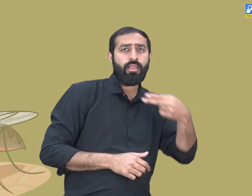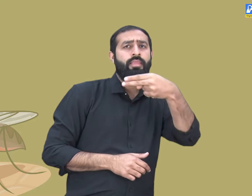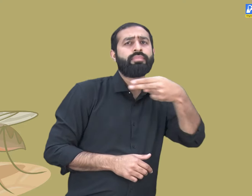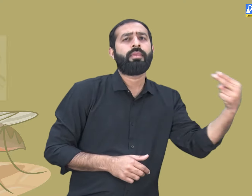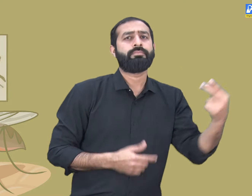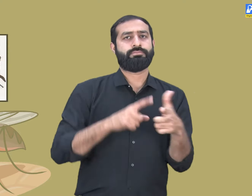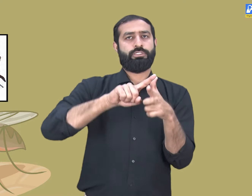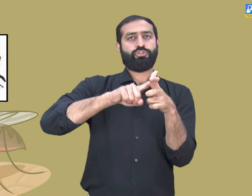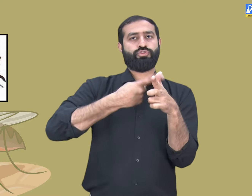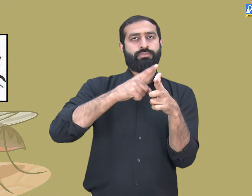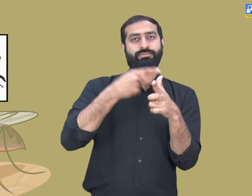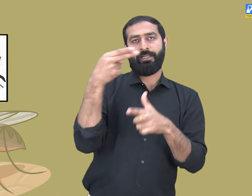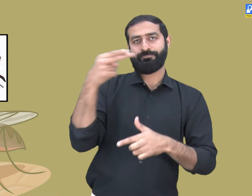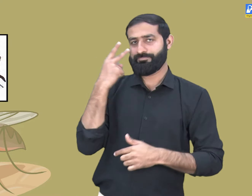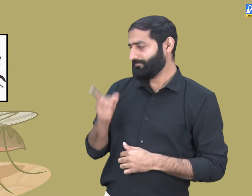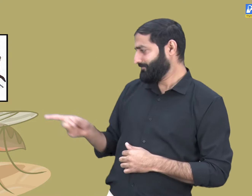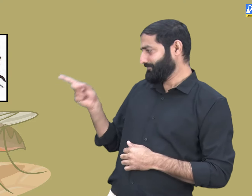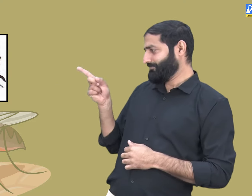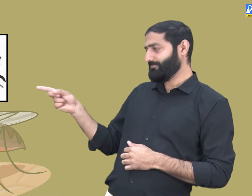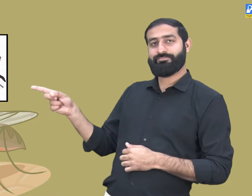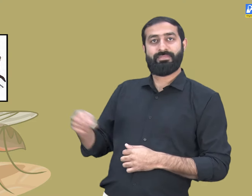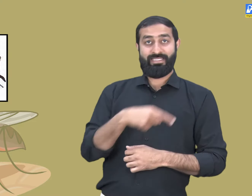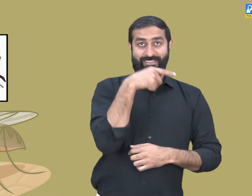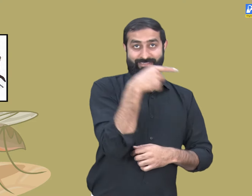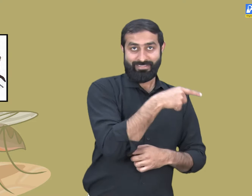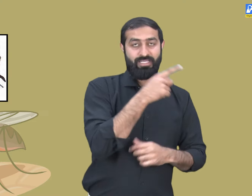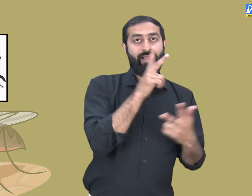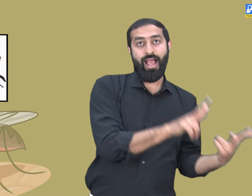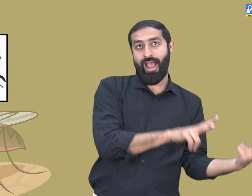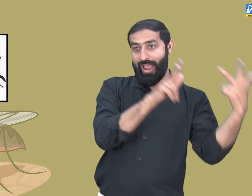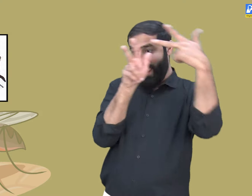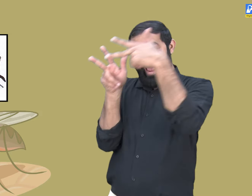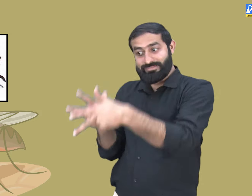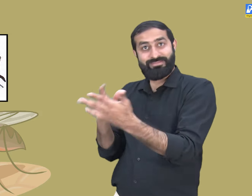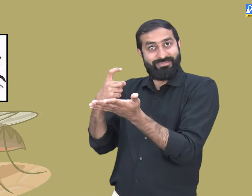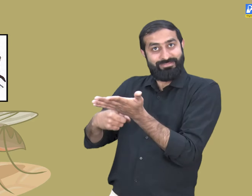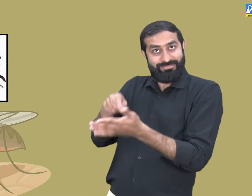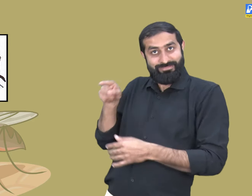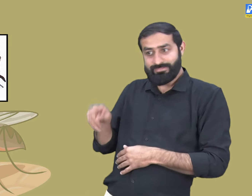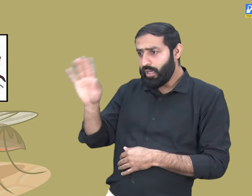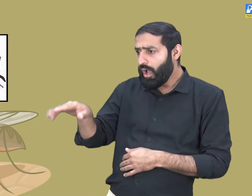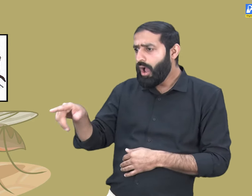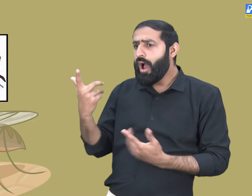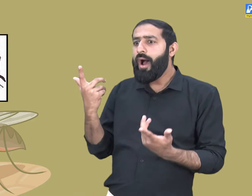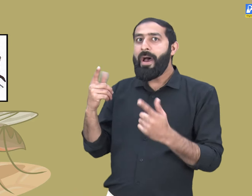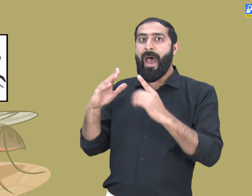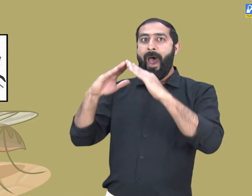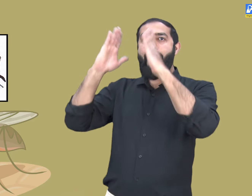There is another girl named Cheskirat. She said, Rajat,